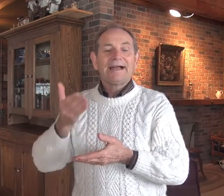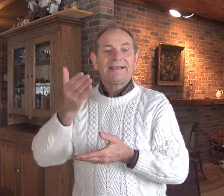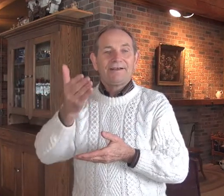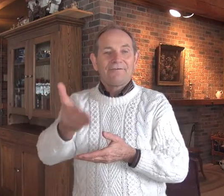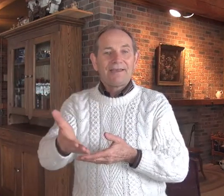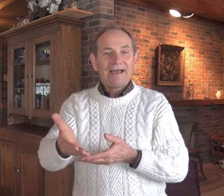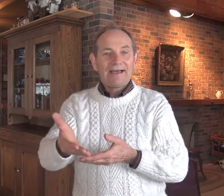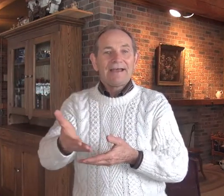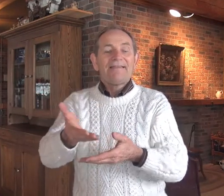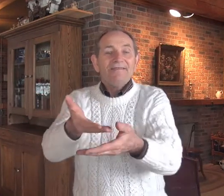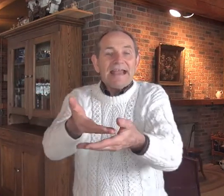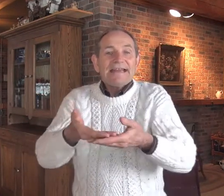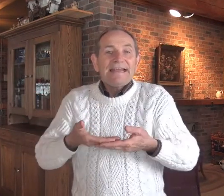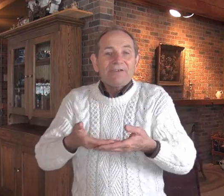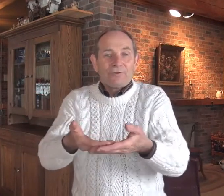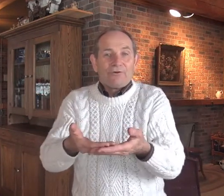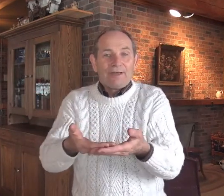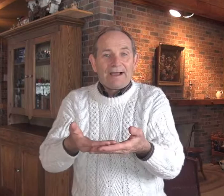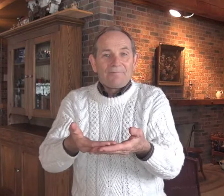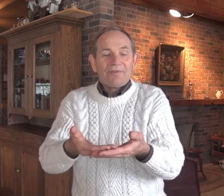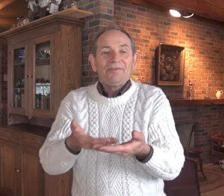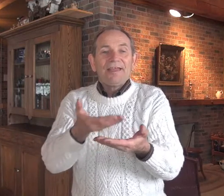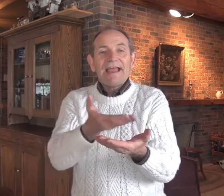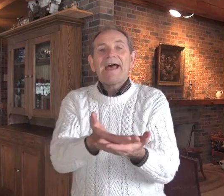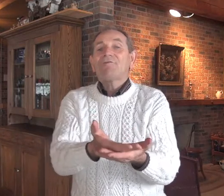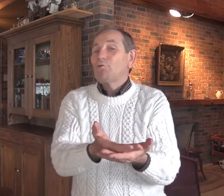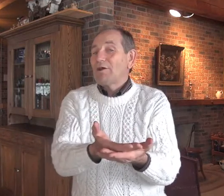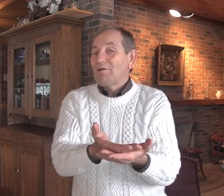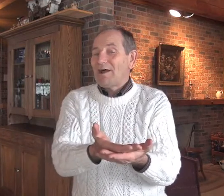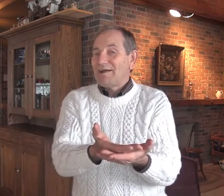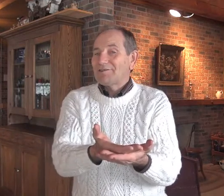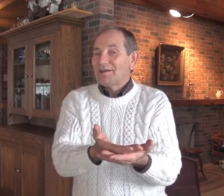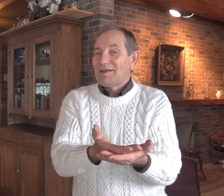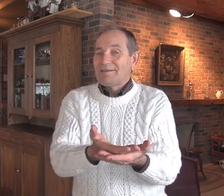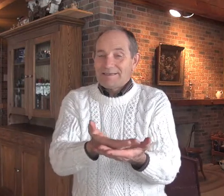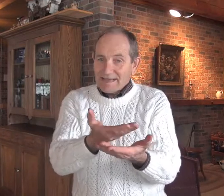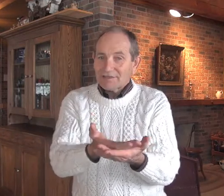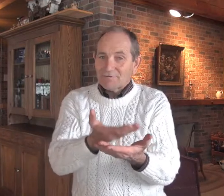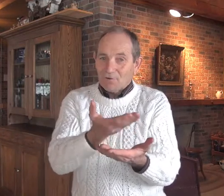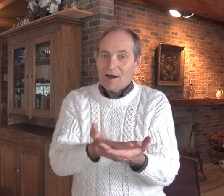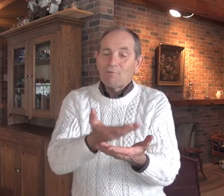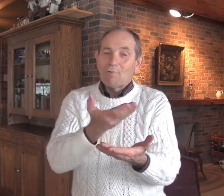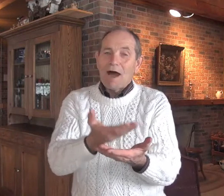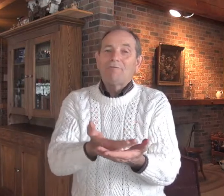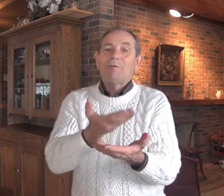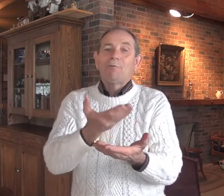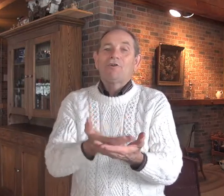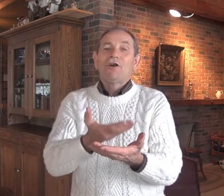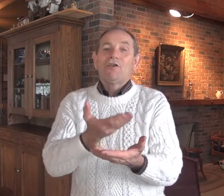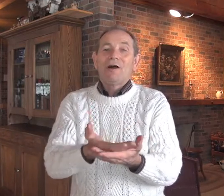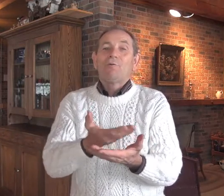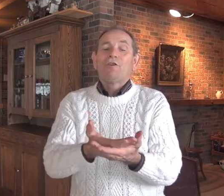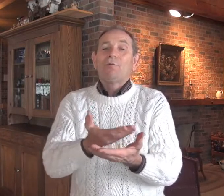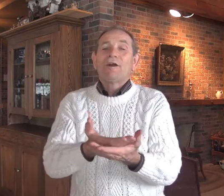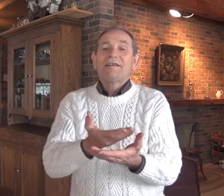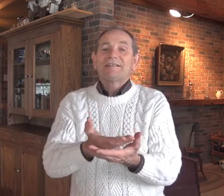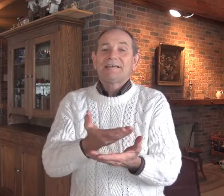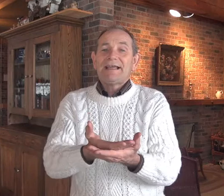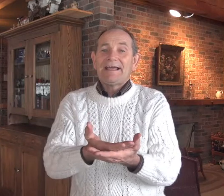identify that. They need to do all that. They have to realize, yes, the farm will probably be worth a lot more than what it is today,